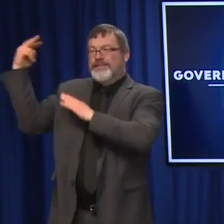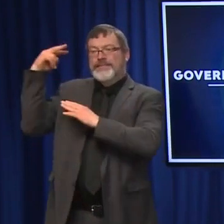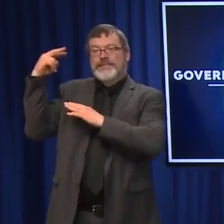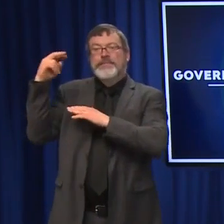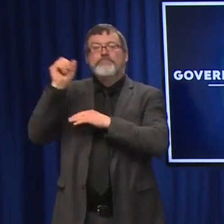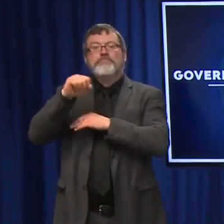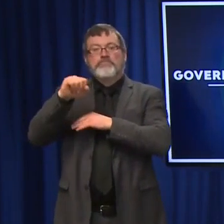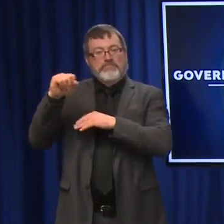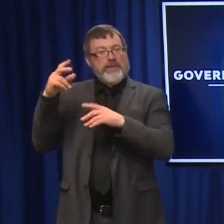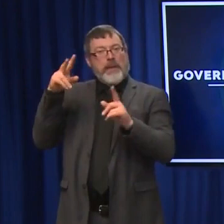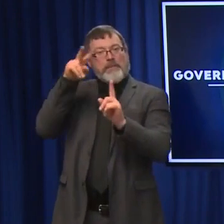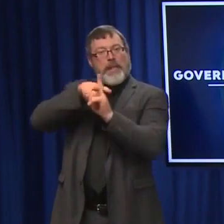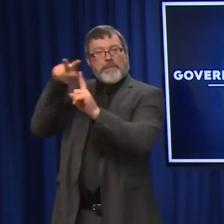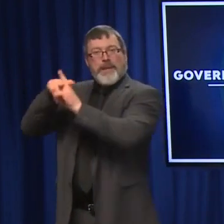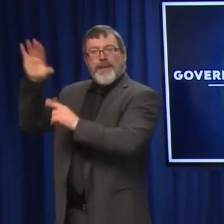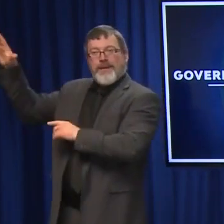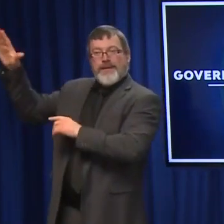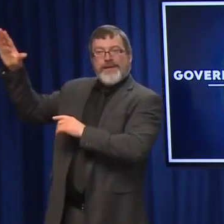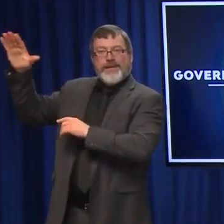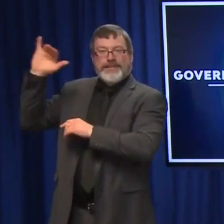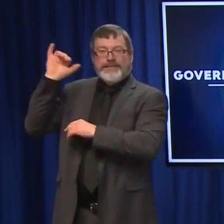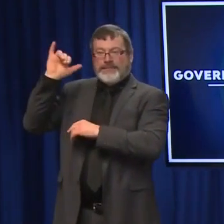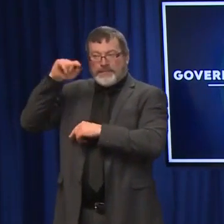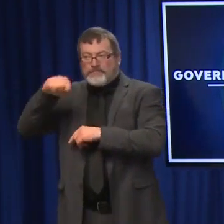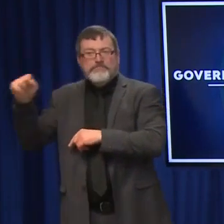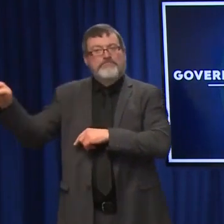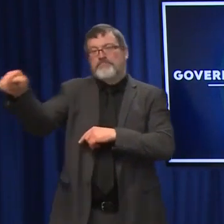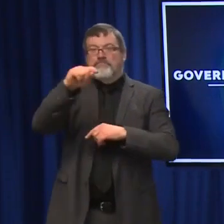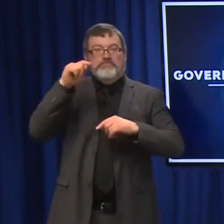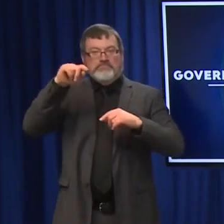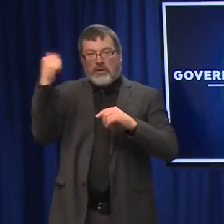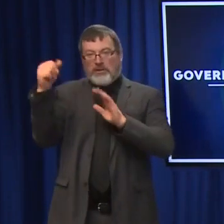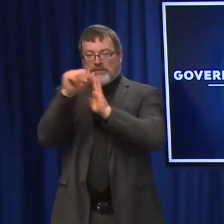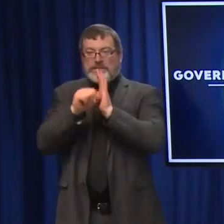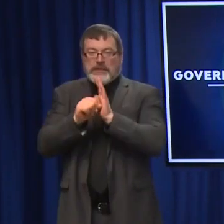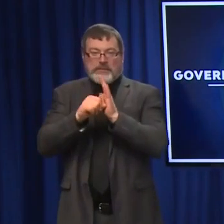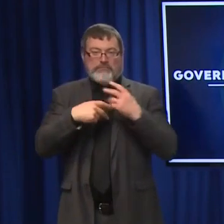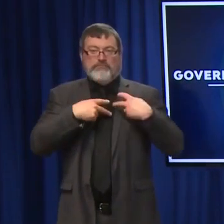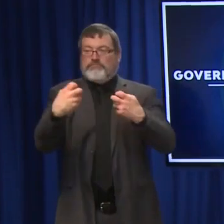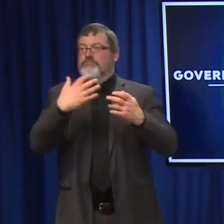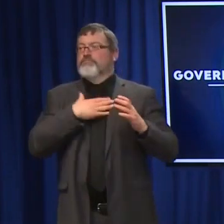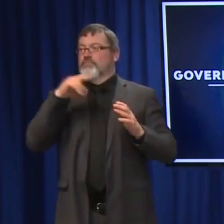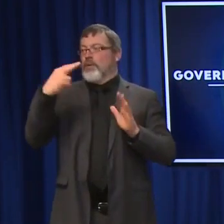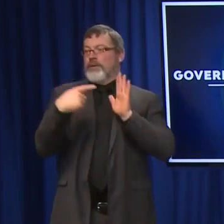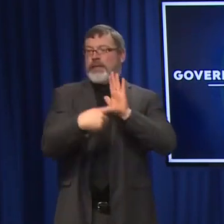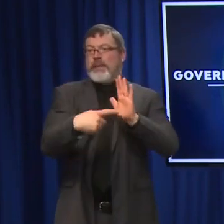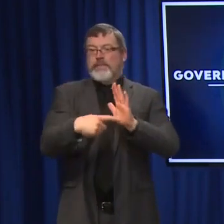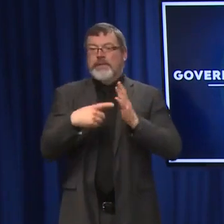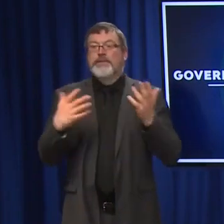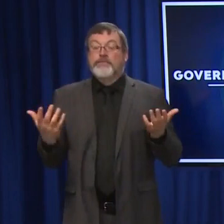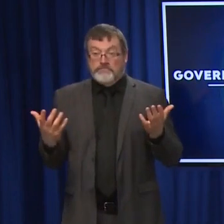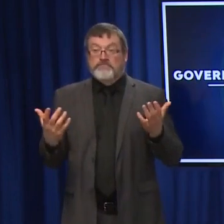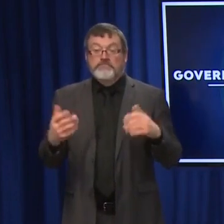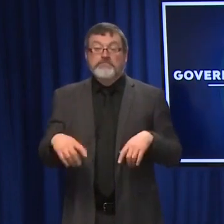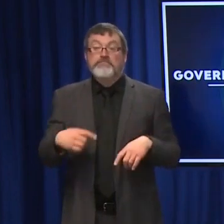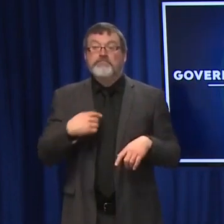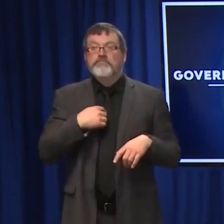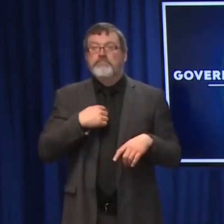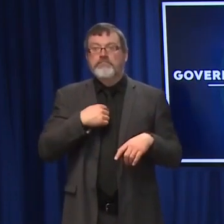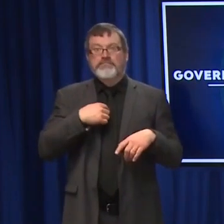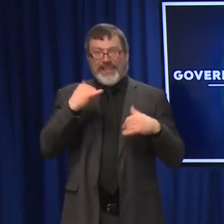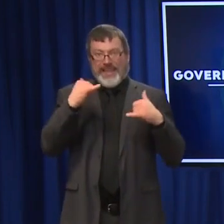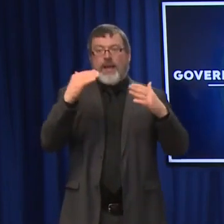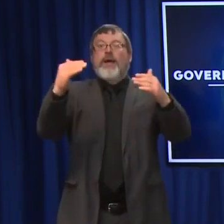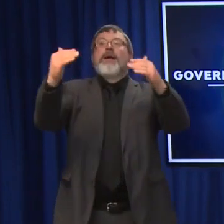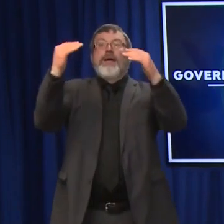that for the other 49 states that are out there. In the meantime, we are already going on to phase two, if you will, of our say